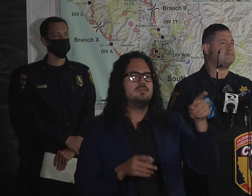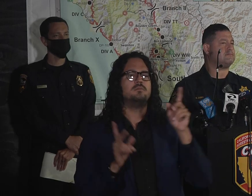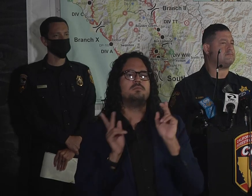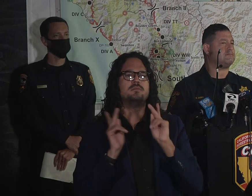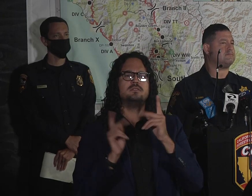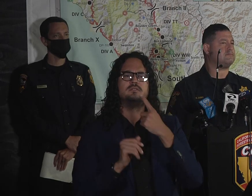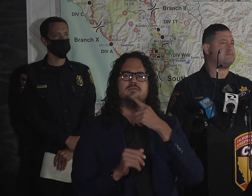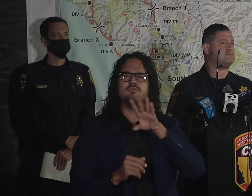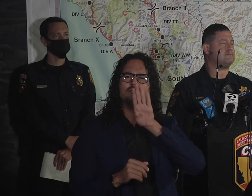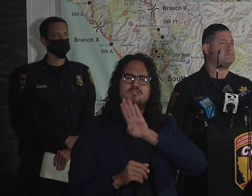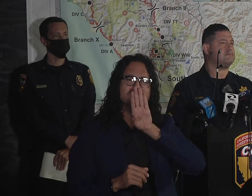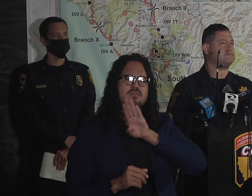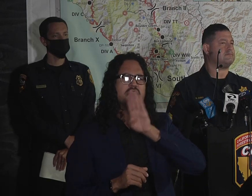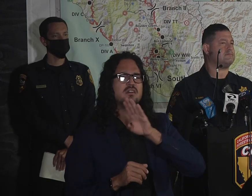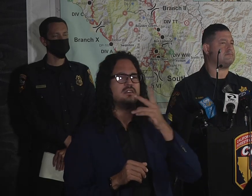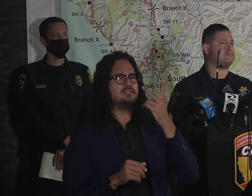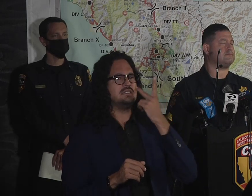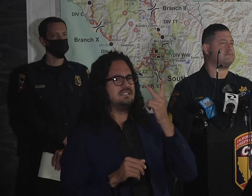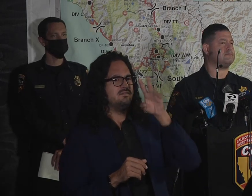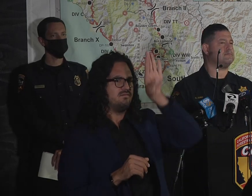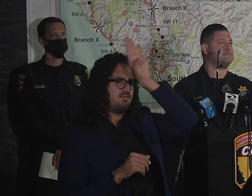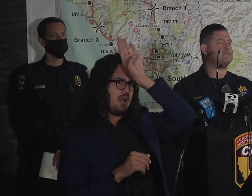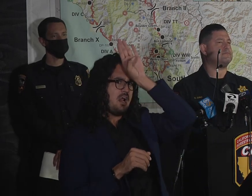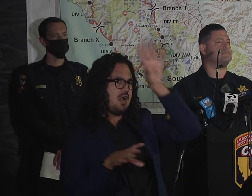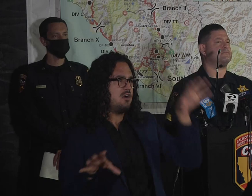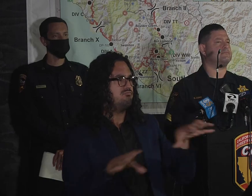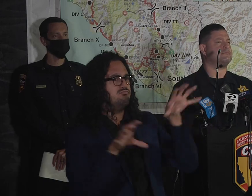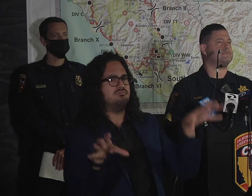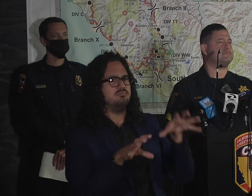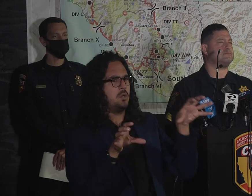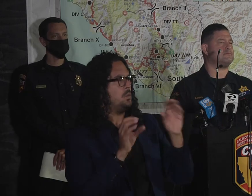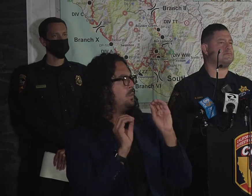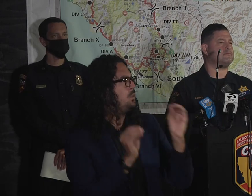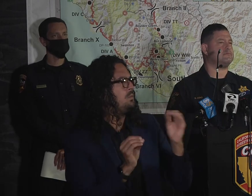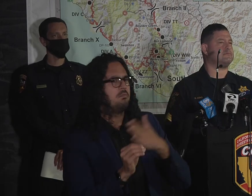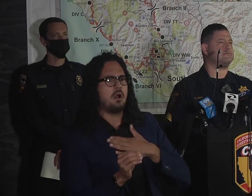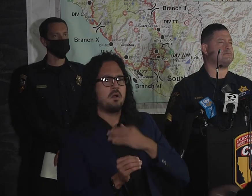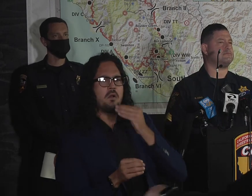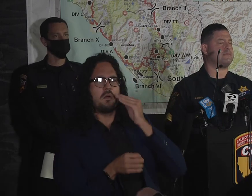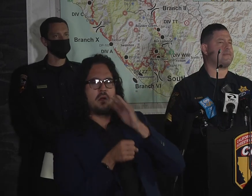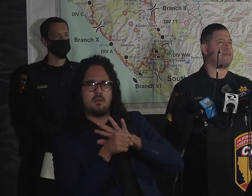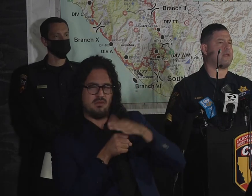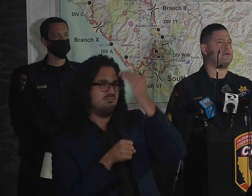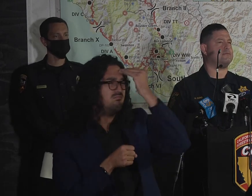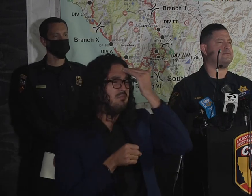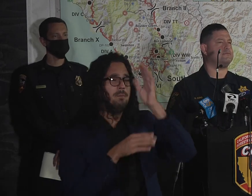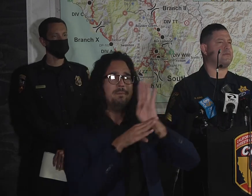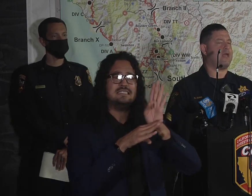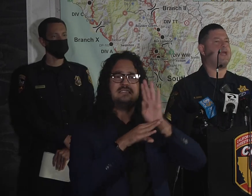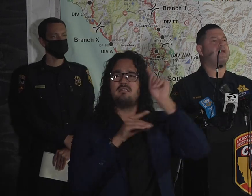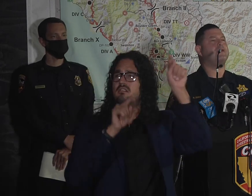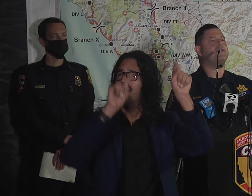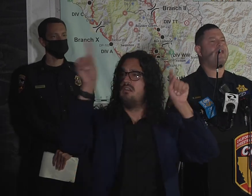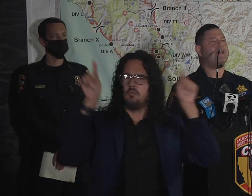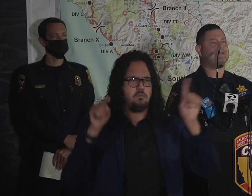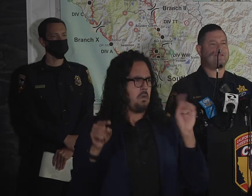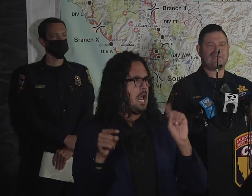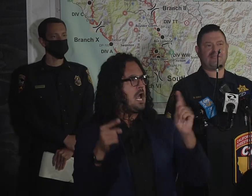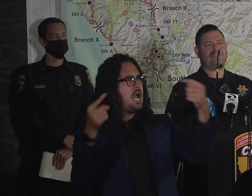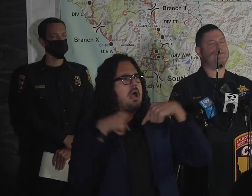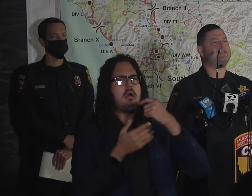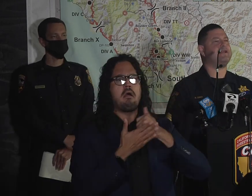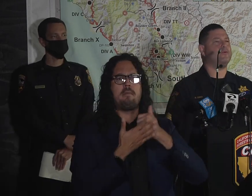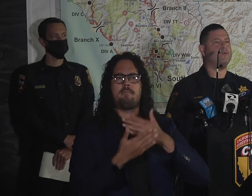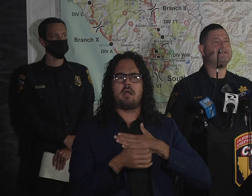particular properties. Of course, firefighters are busy everywhere, but what do you want to say to the community who's trying to get back in? That,